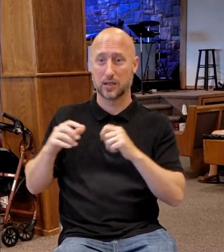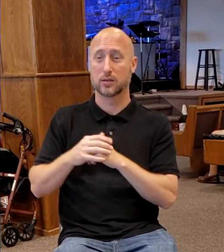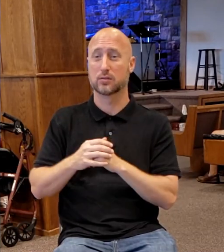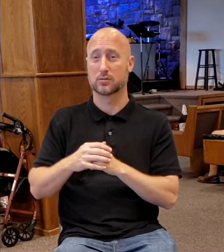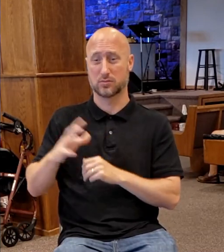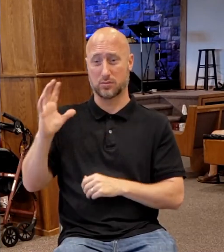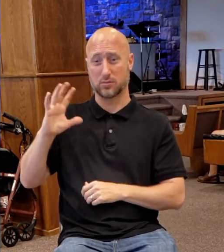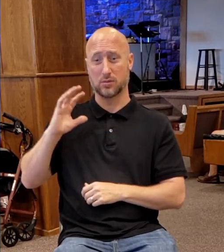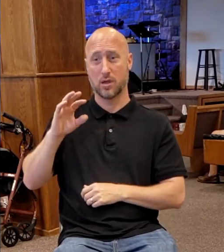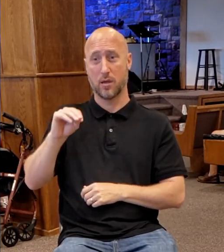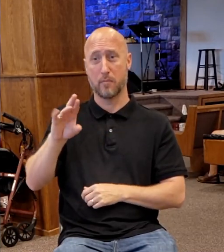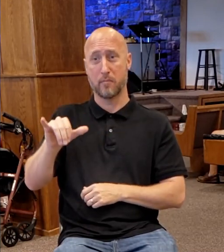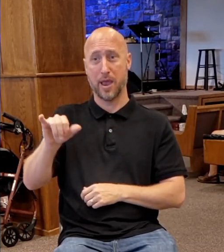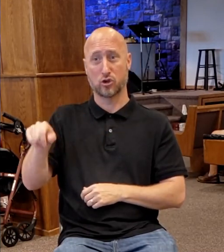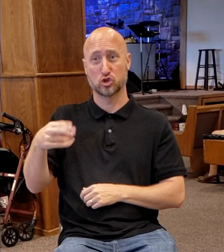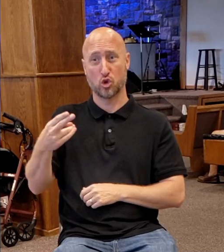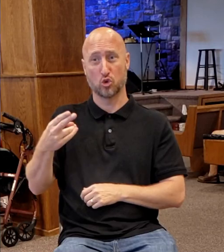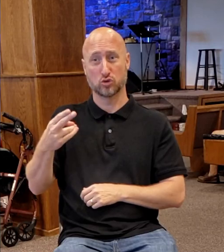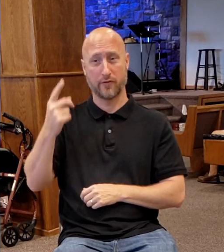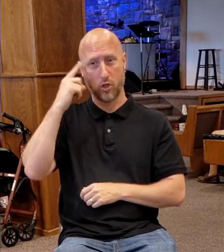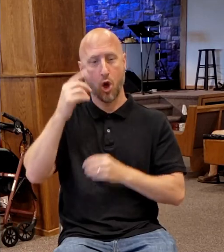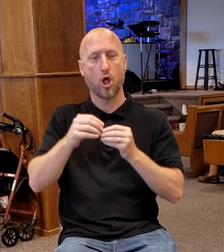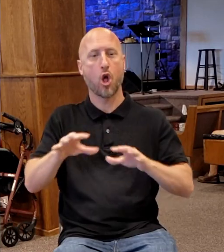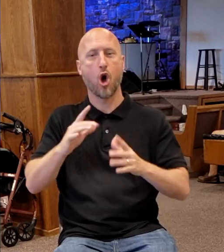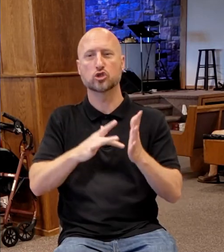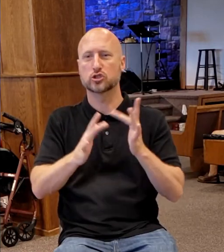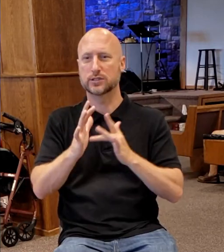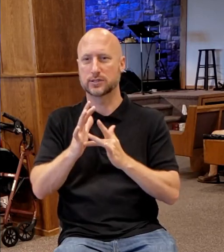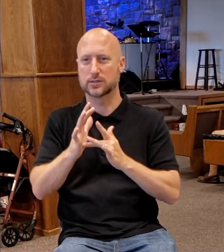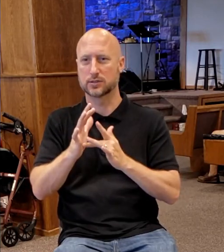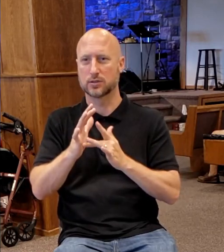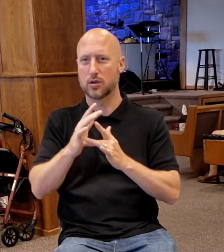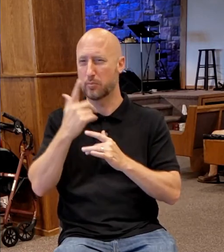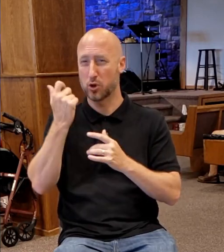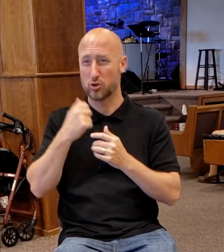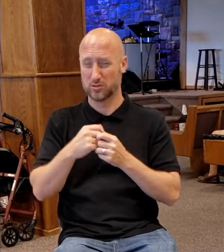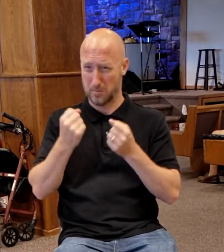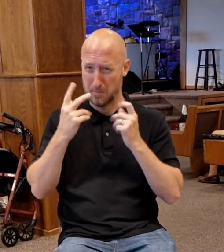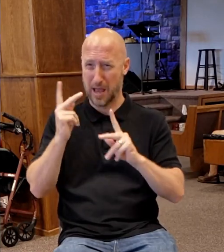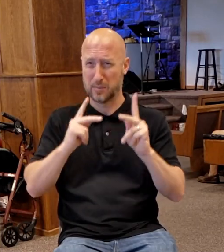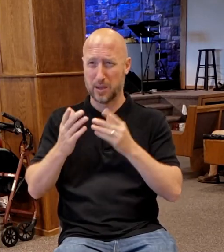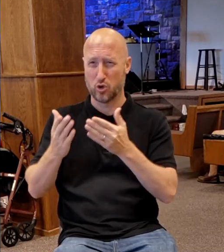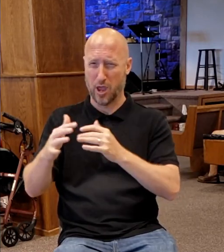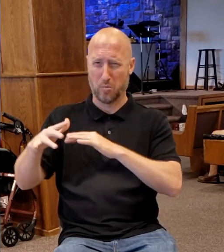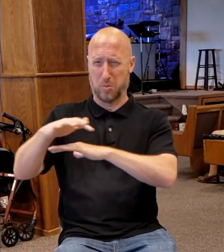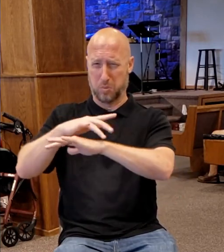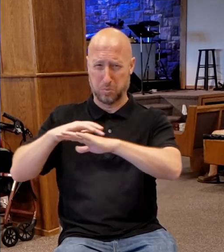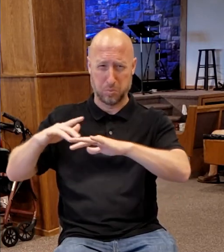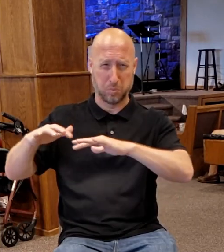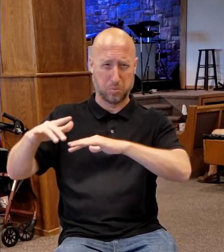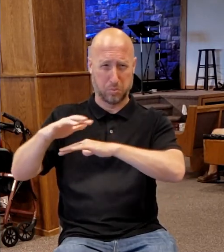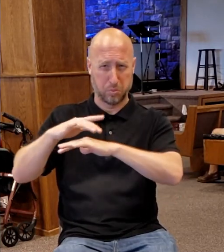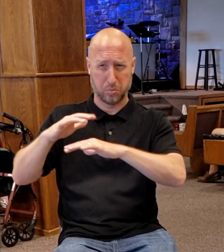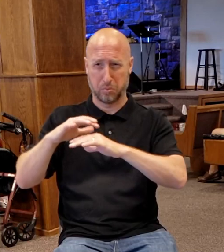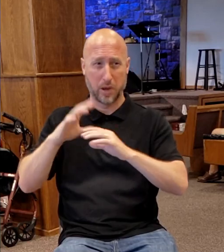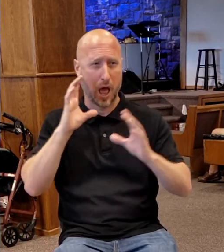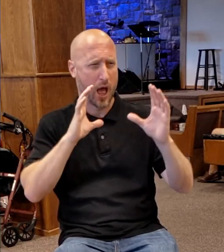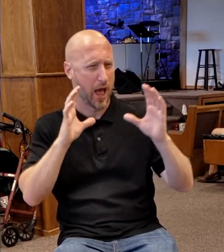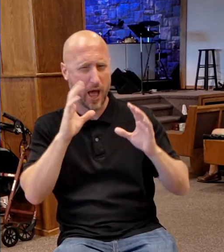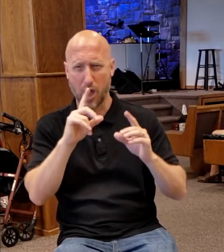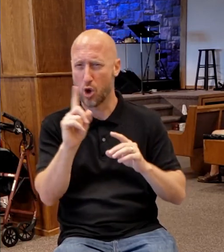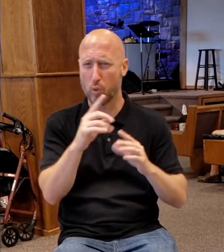had left him in Jerusalem. Because there were family, friends, there were so many people, you know, and they had to rush back and try to find him.